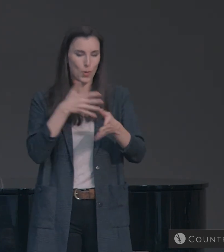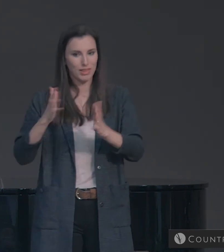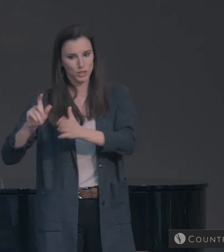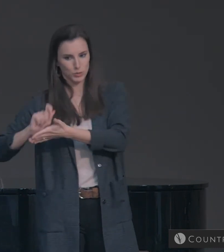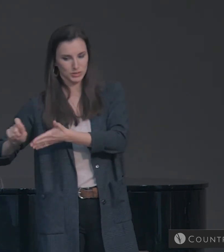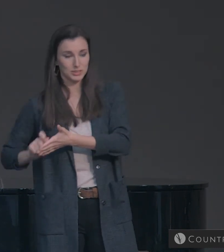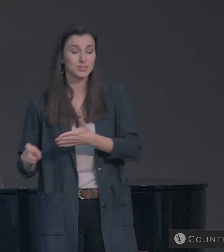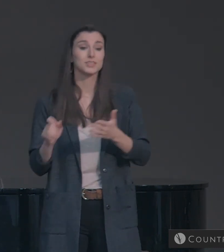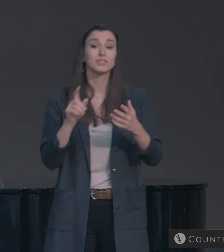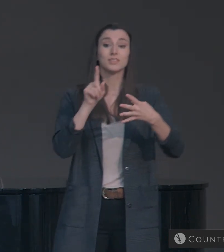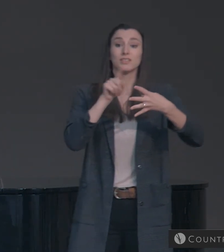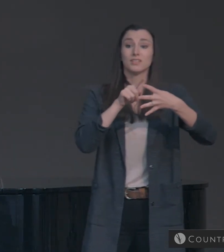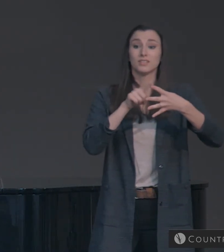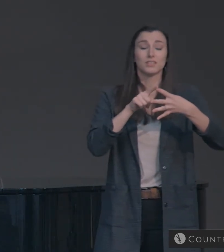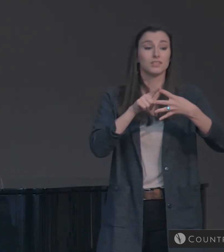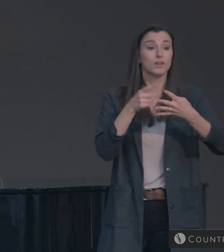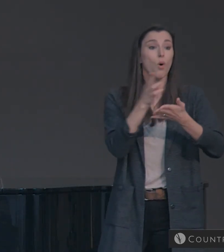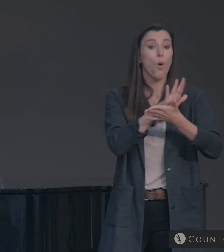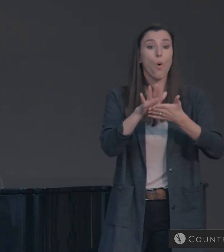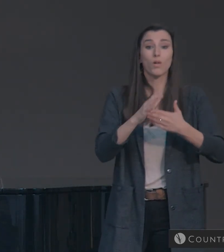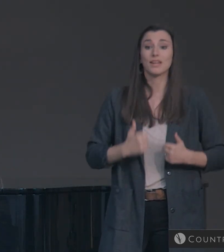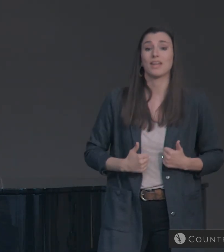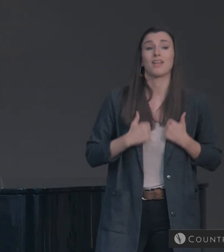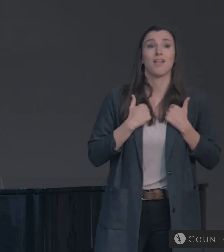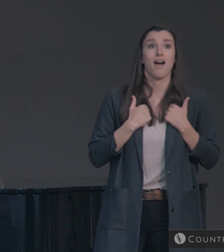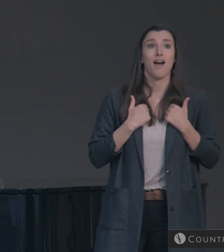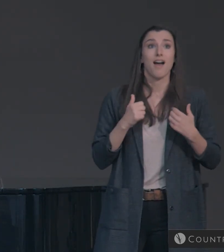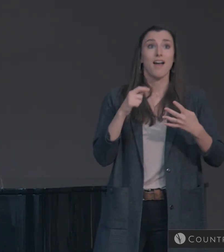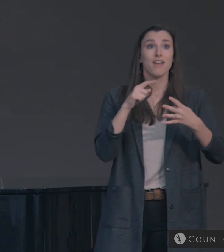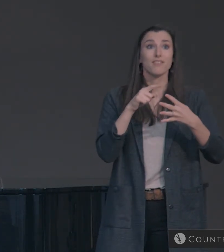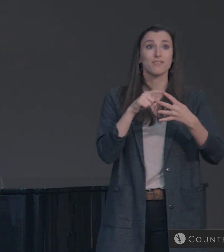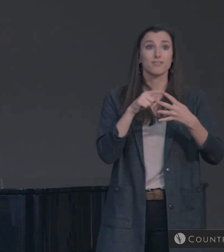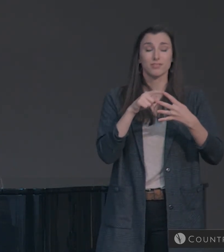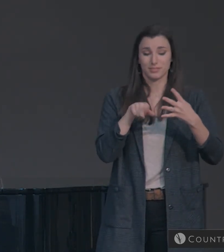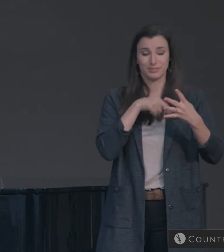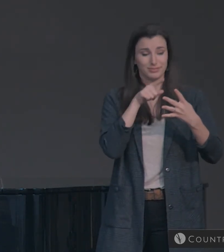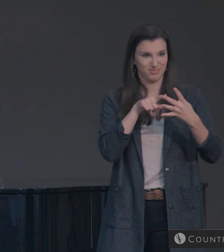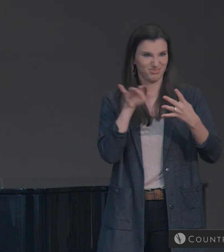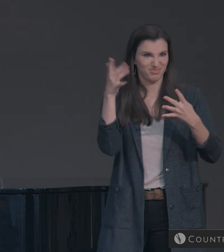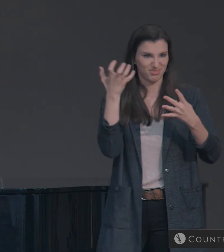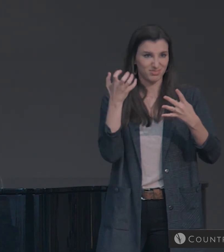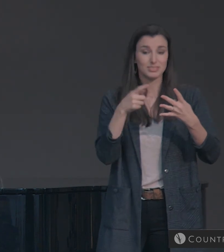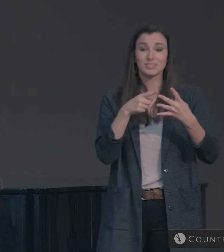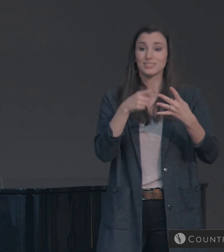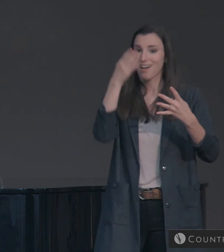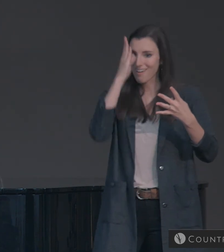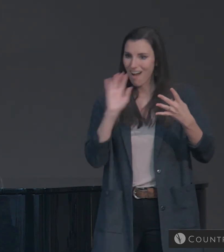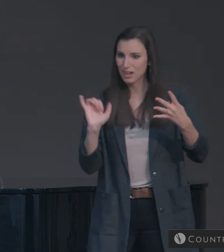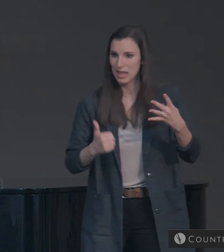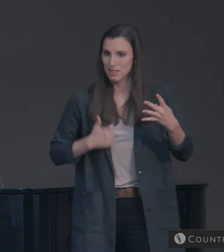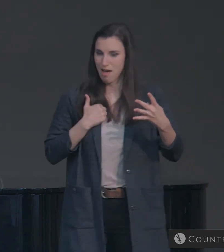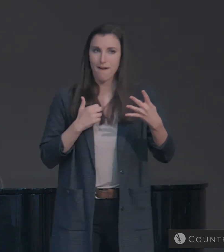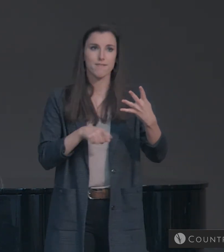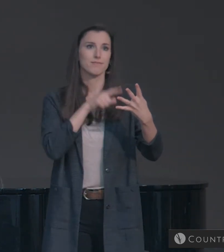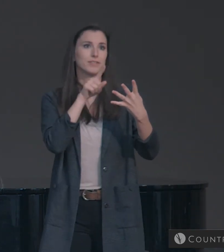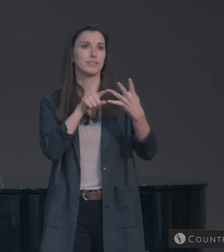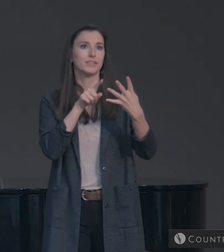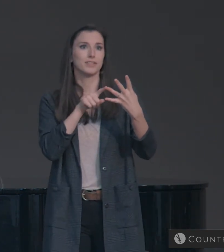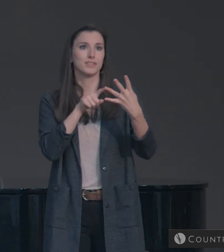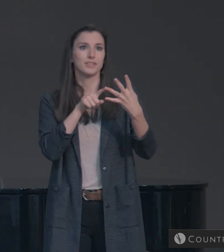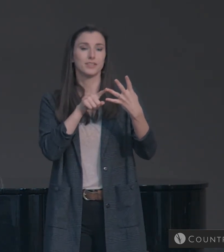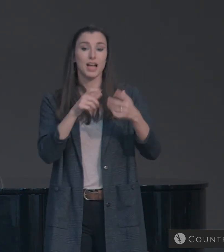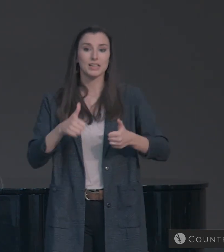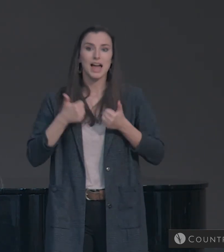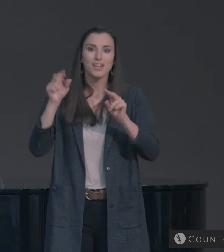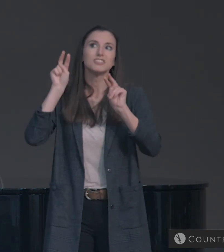A life of holiness. Here's the first one. A life of holiness. The second one, a life of godliness. A life, third,